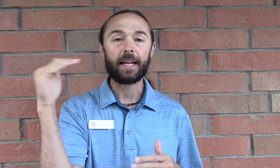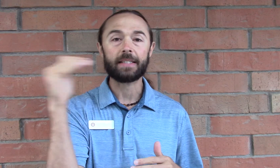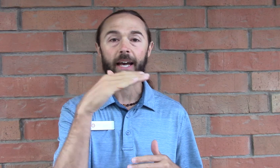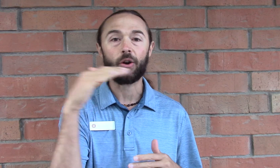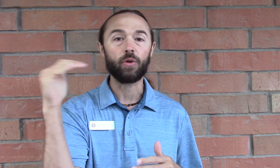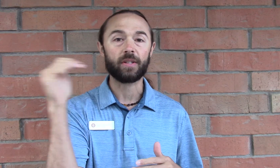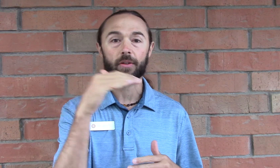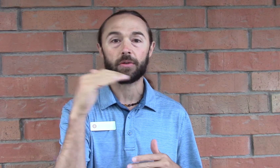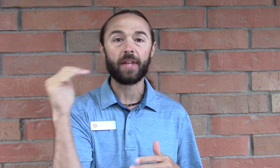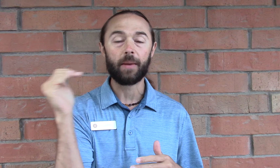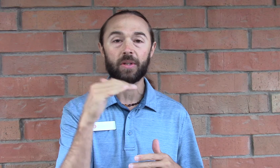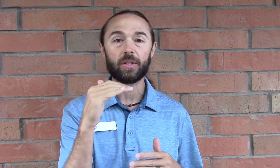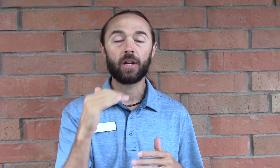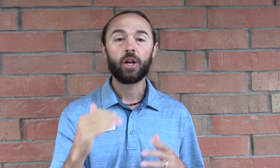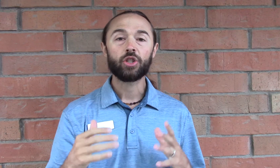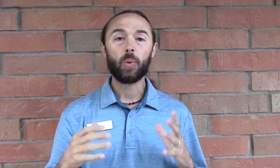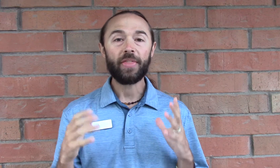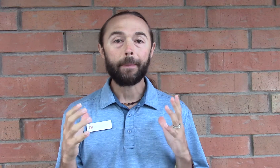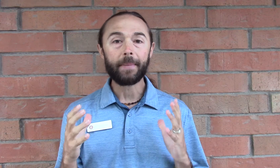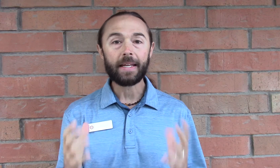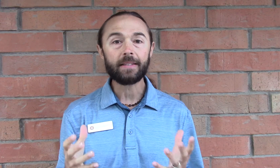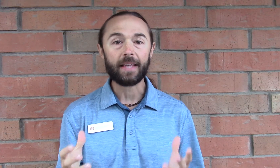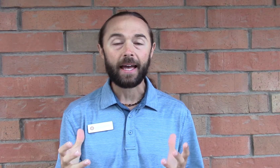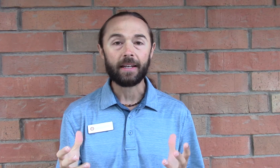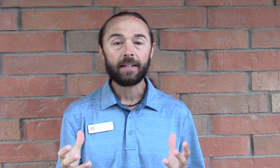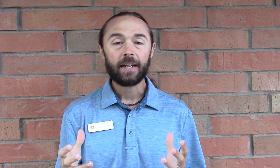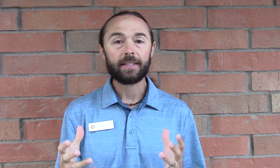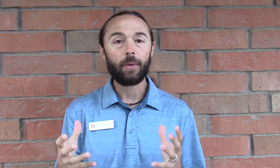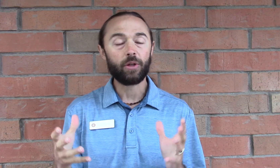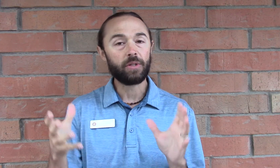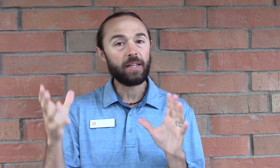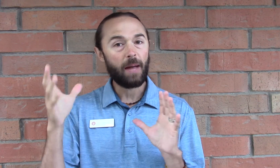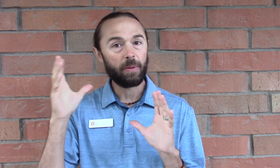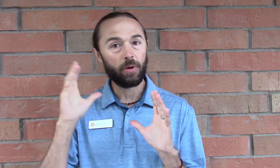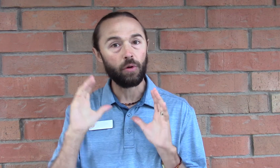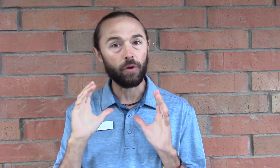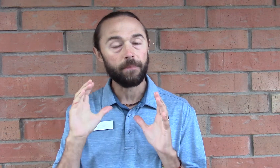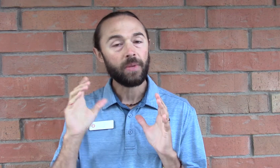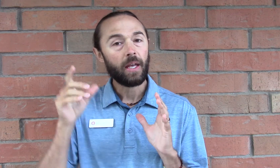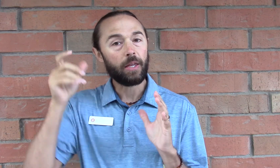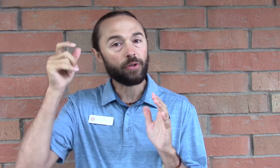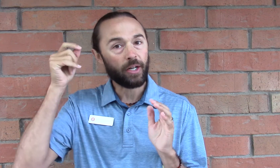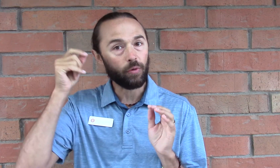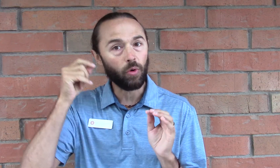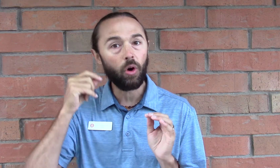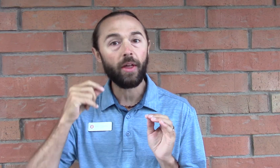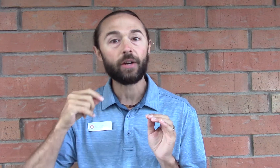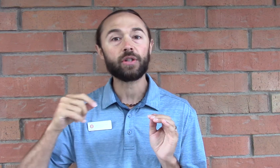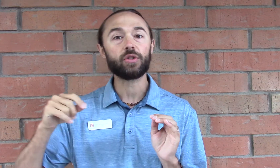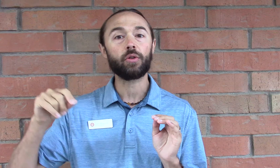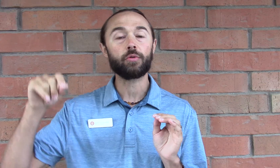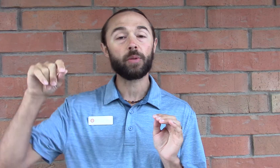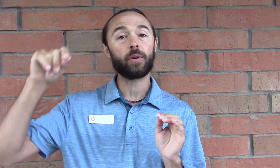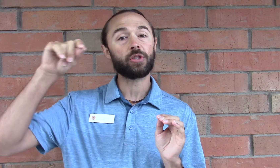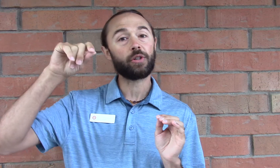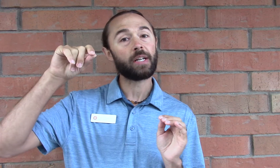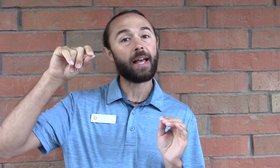to side horizontal nystagmus. So what that means then is that when you did the Epley maneuver and you were trying to roll that crystal through the posterior canal